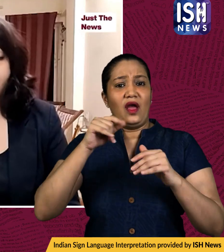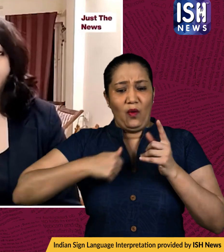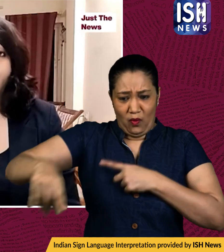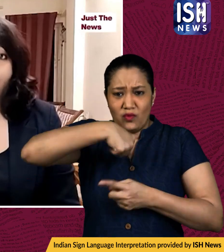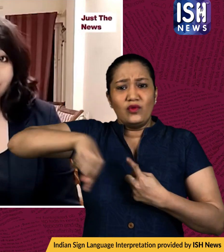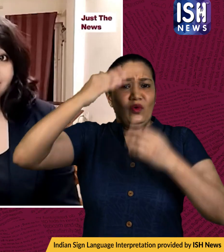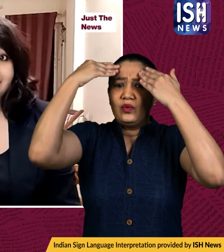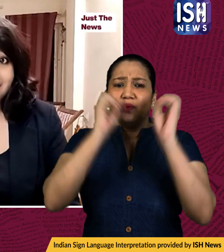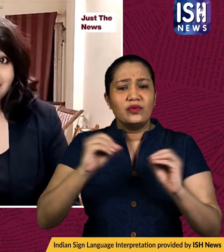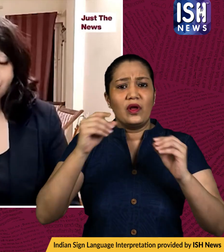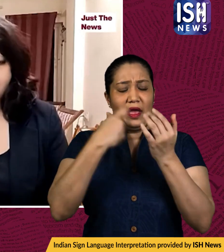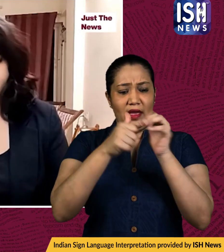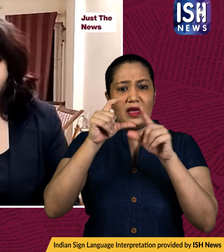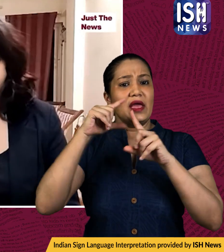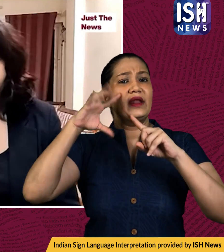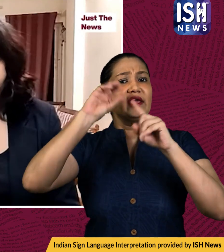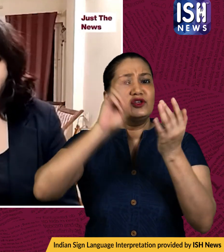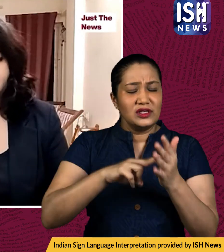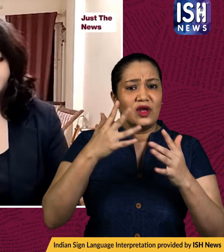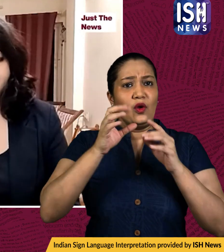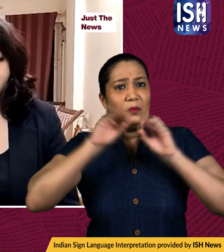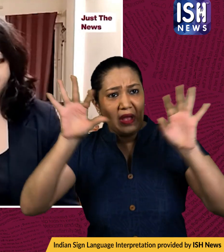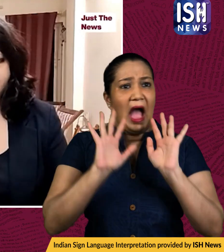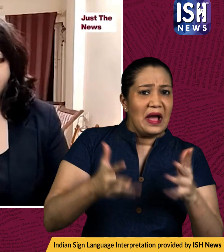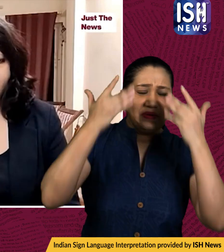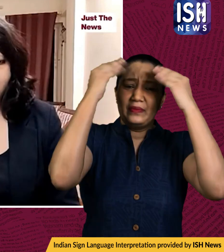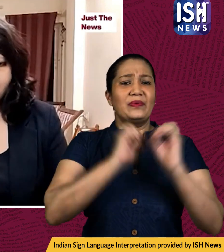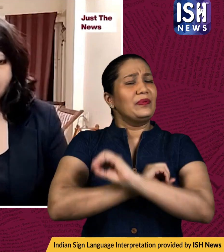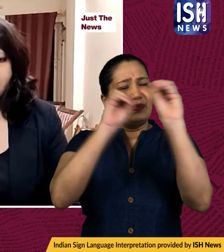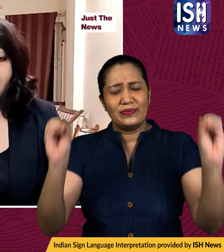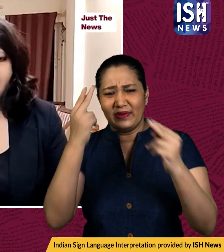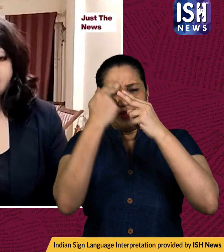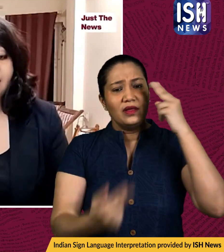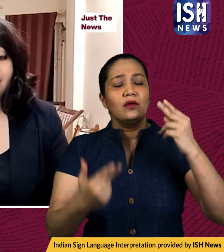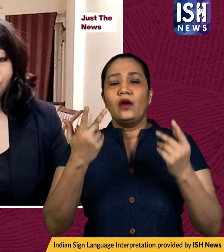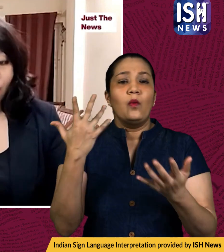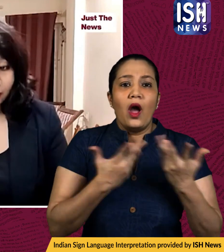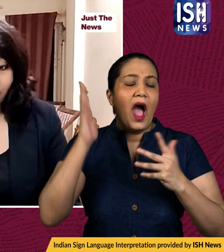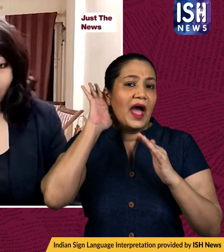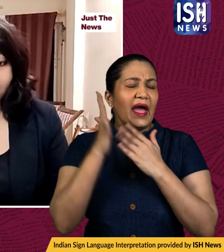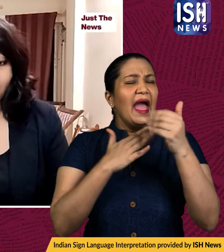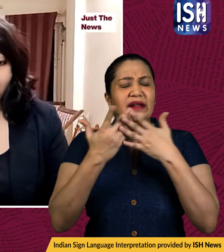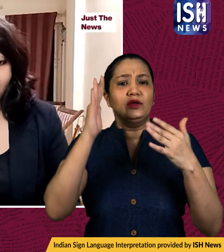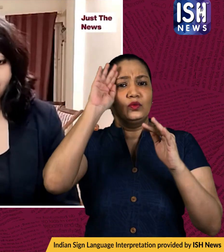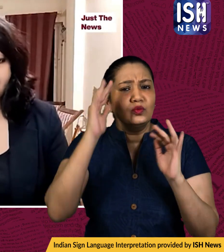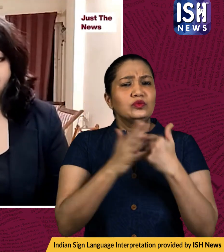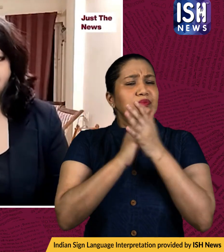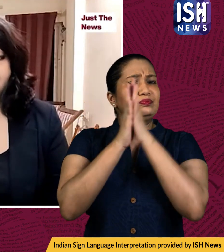what the radiation levels are at this nuclear power plant as they have not heard about what is happening there